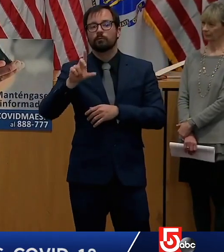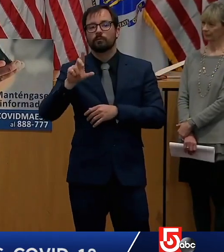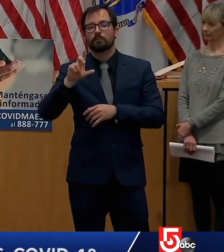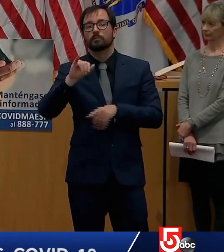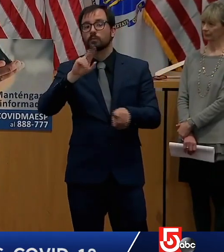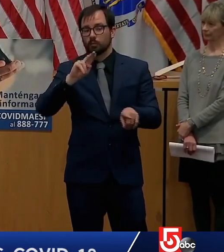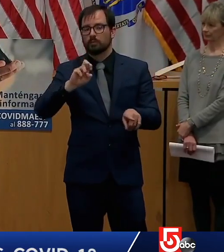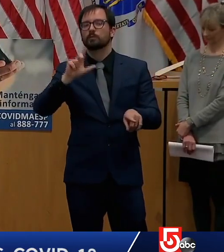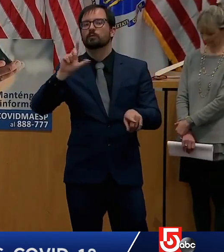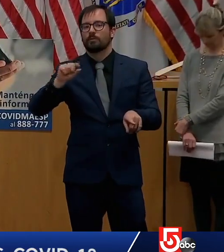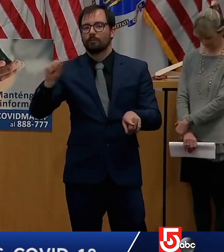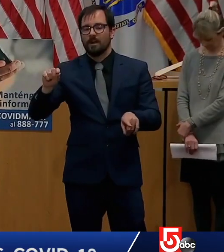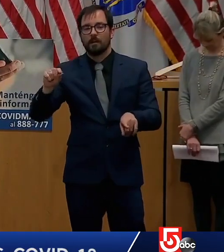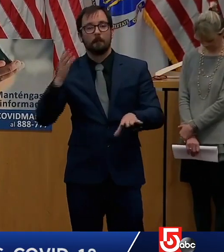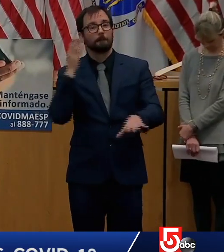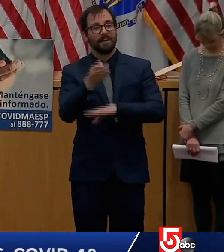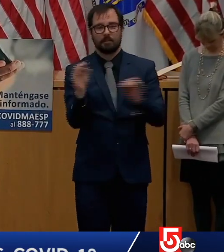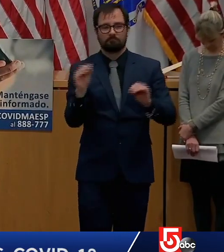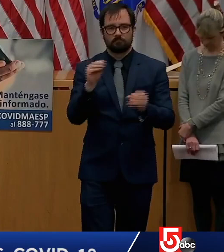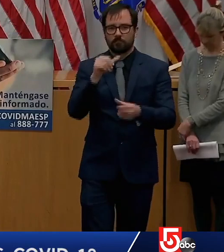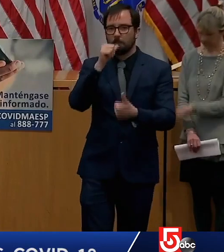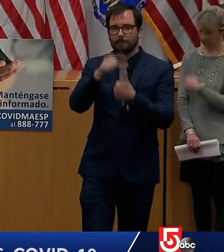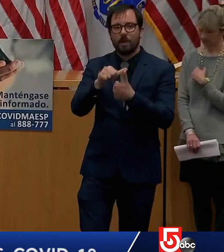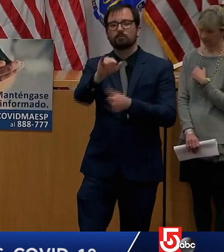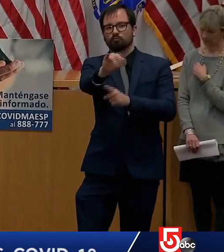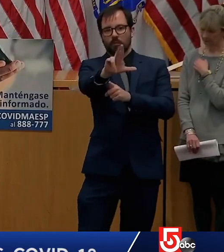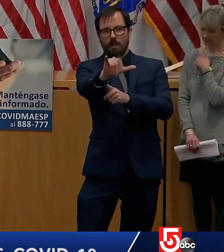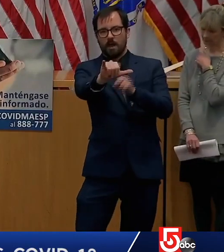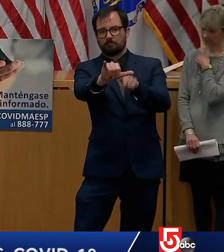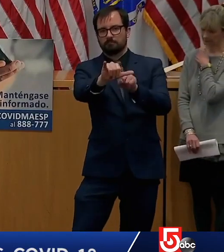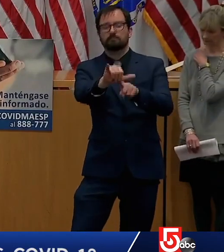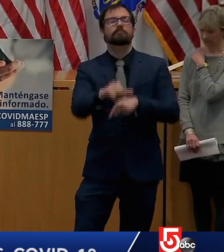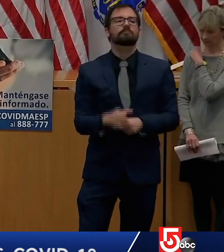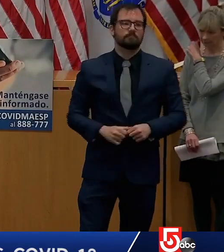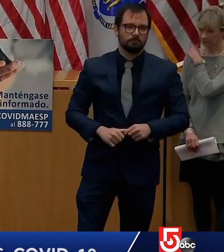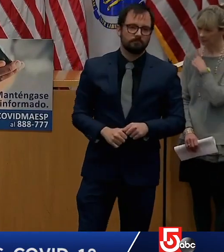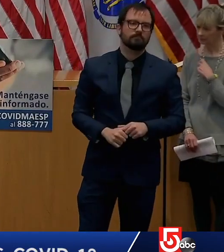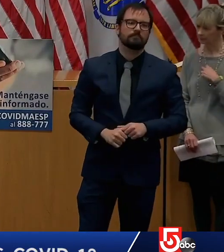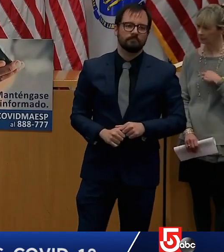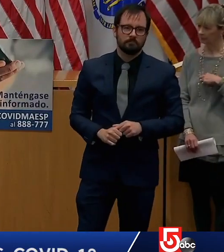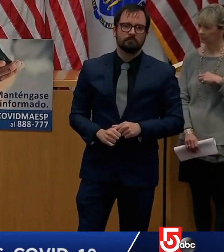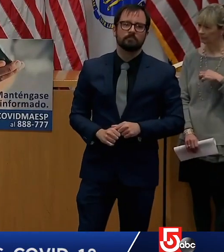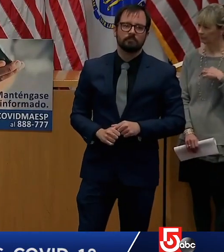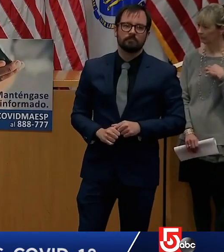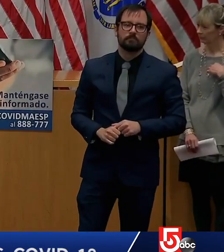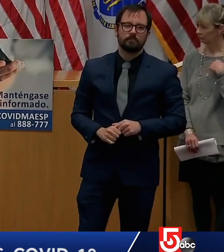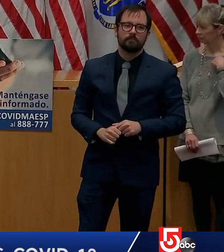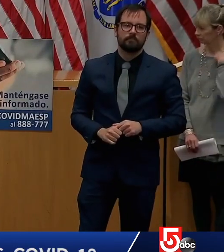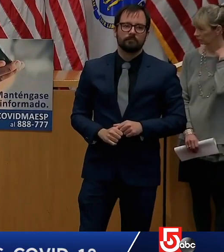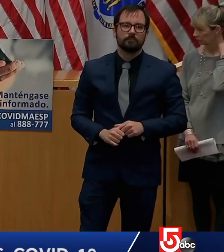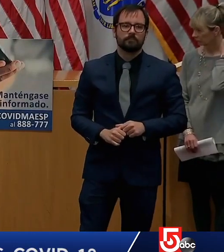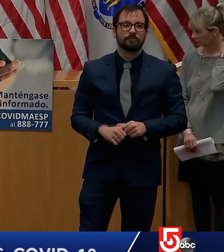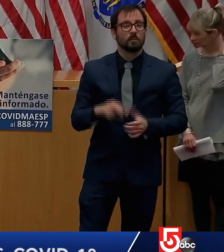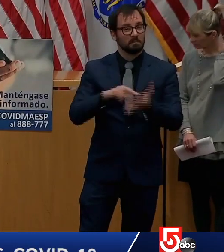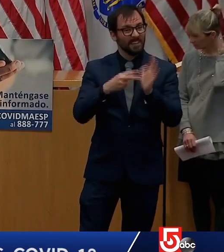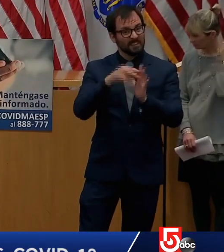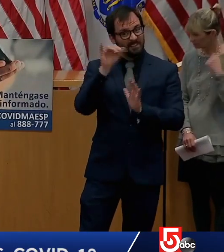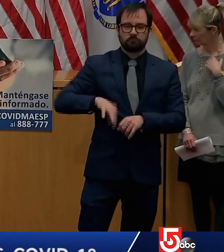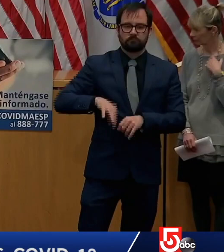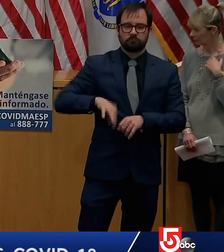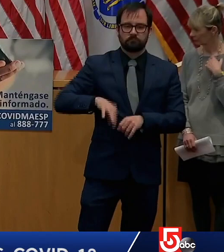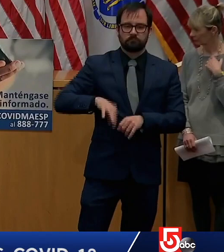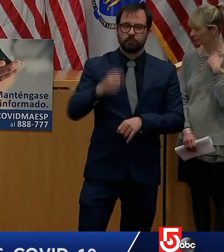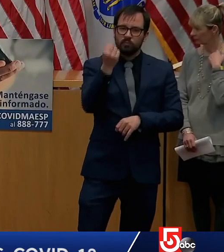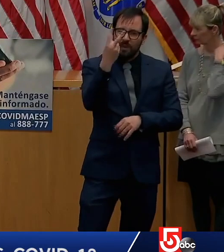These deferments will help approximately 12,000 students that participate in the $5 million program annually